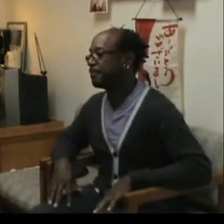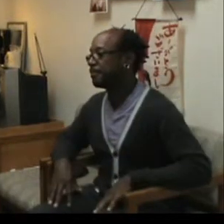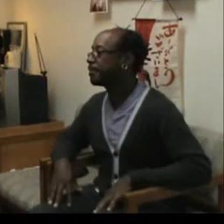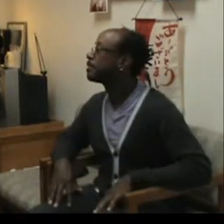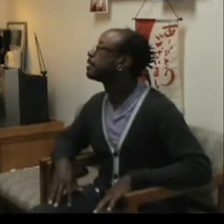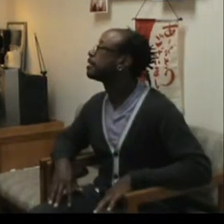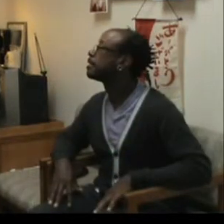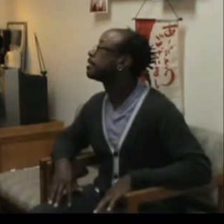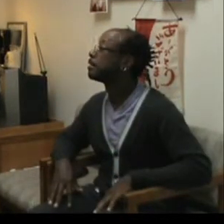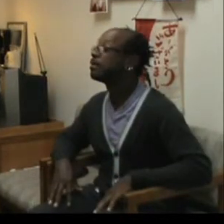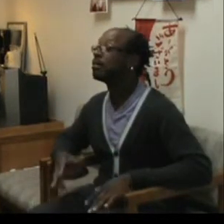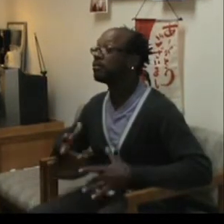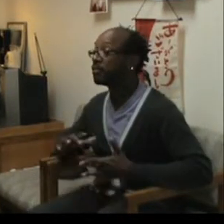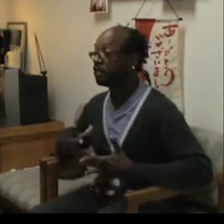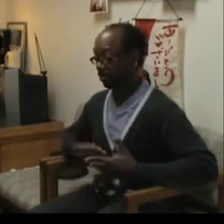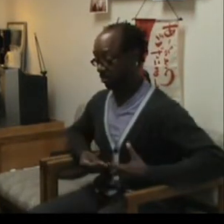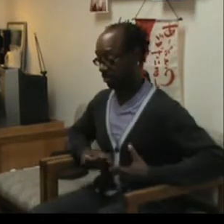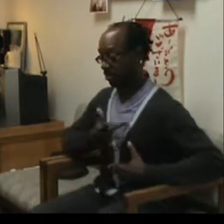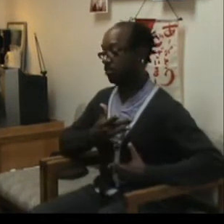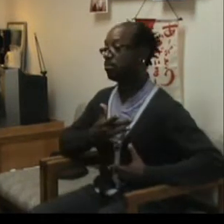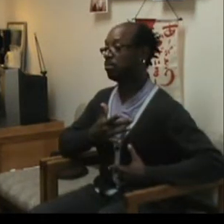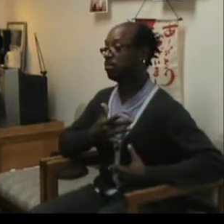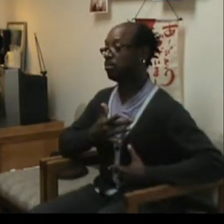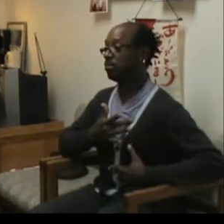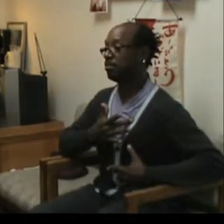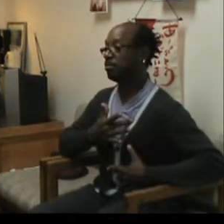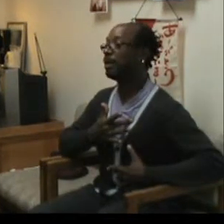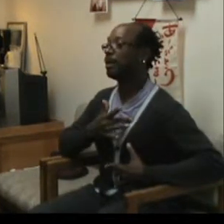Then it goes back to the heart. And it starts all over again.